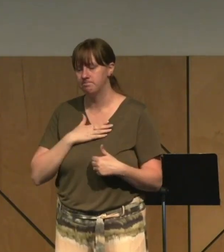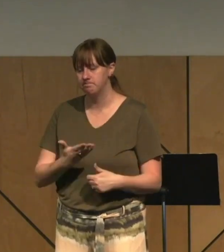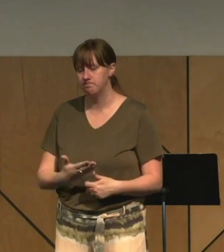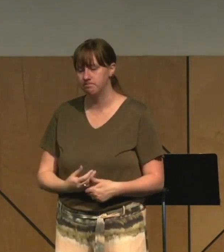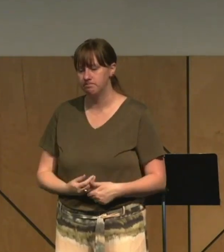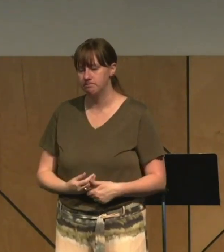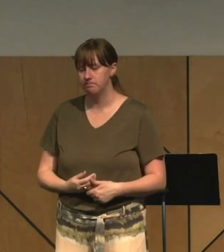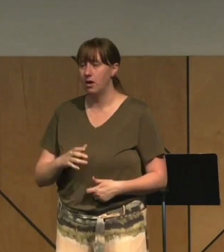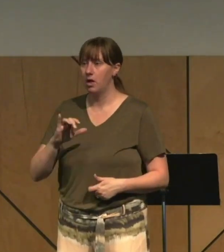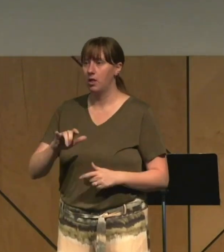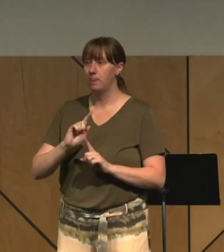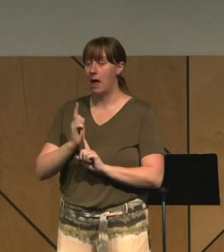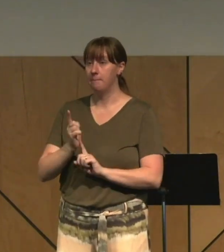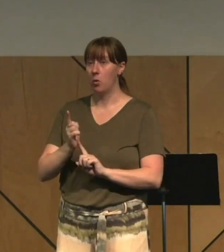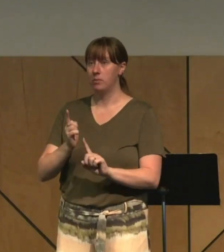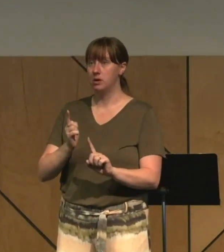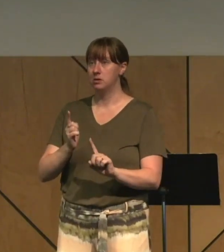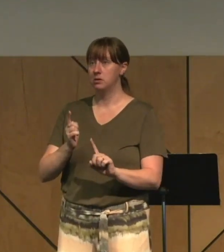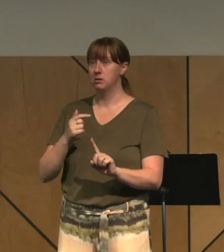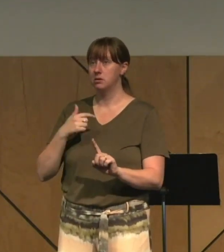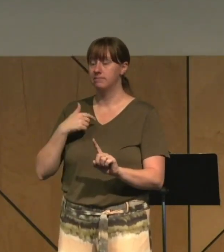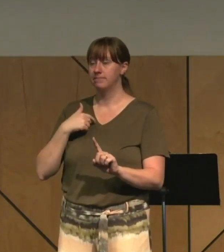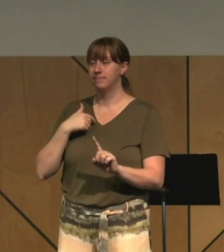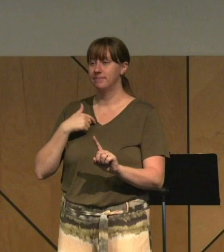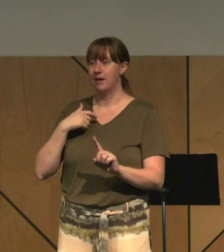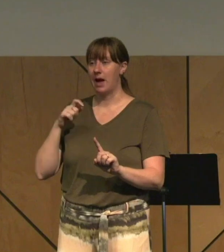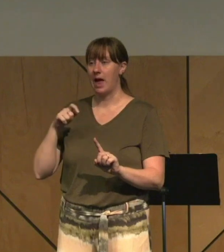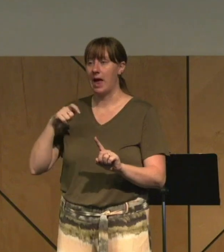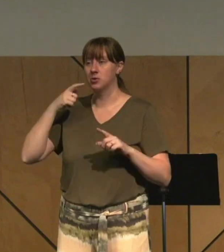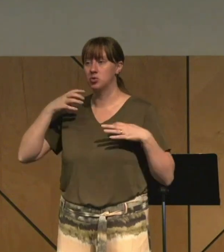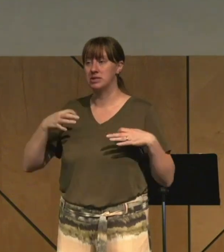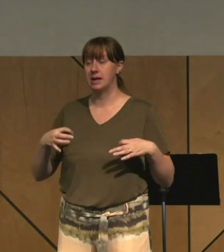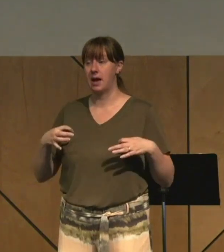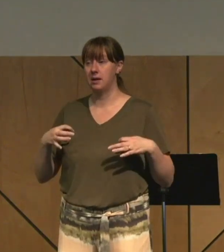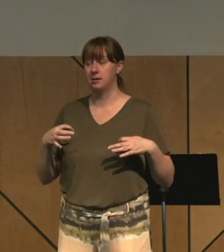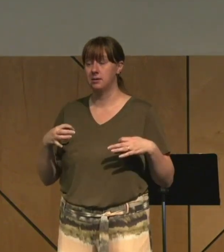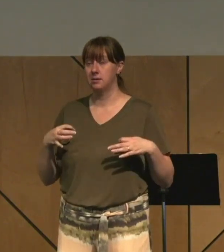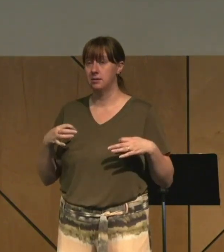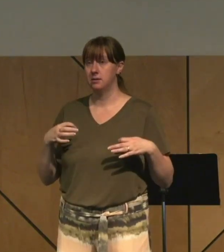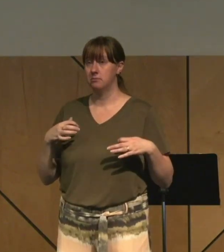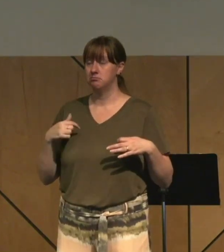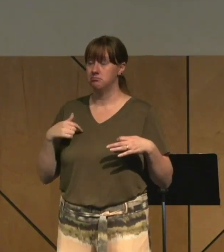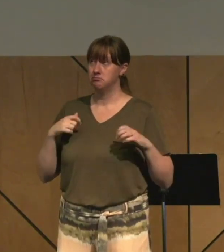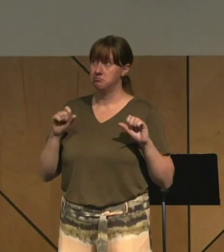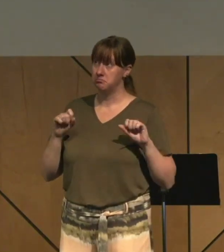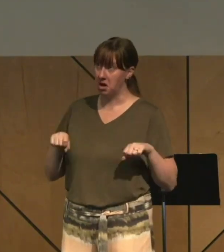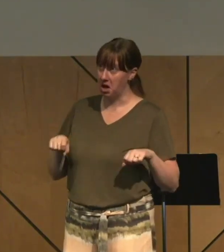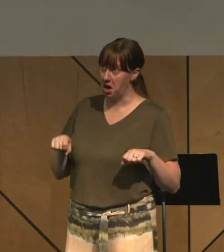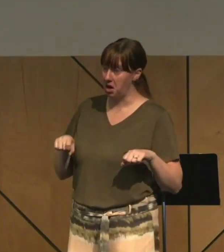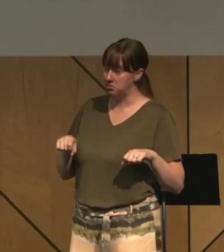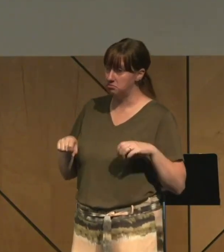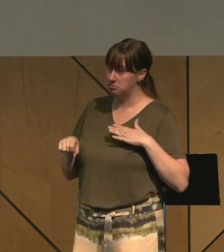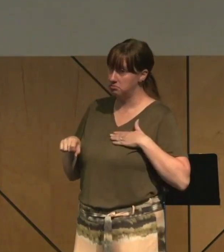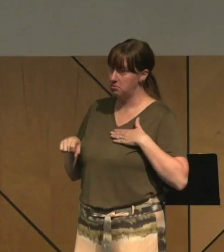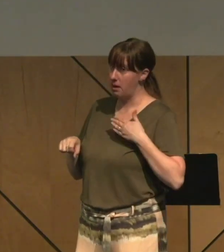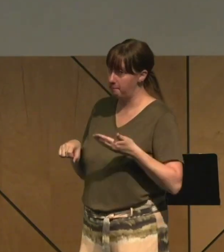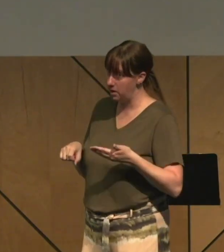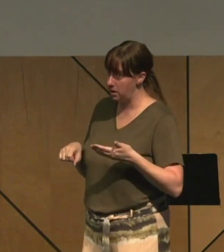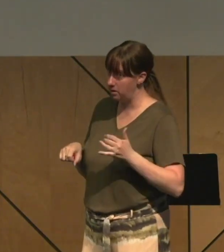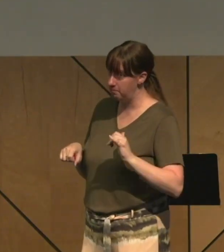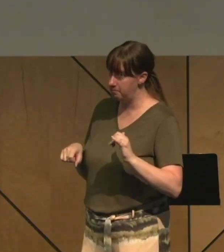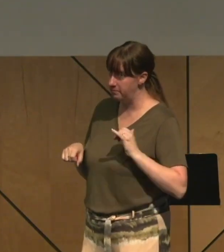And in that moment, I had a choice to make. Do I admit to it also,